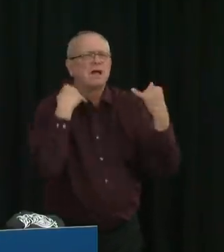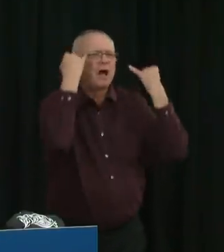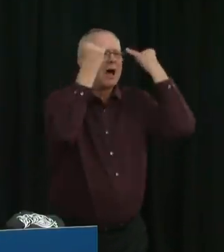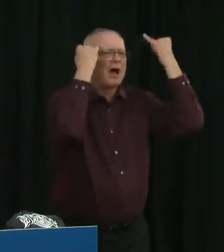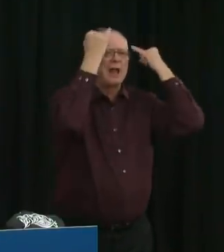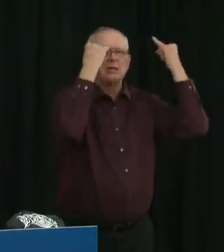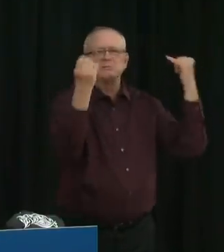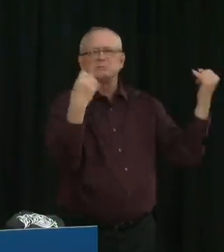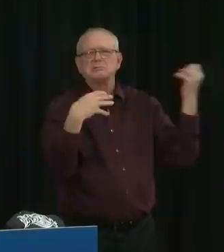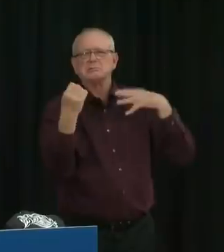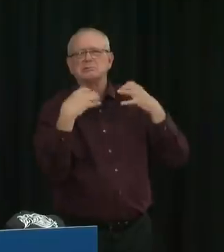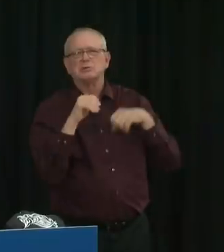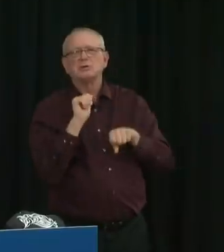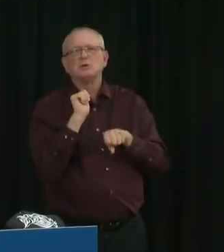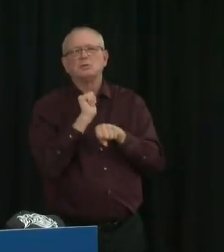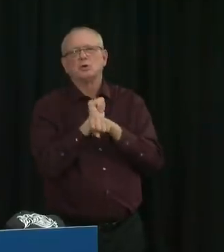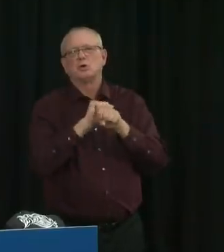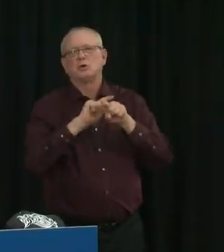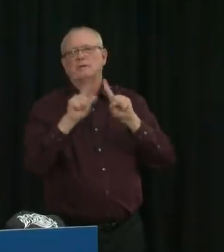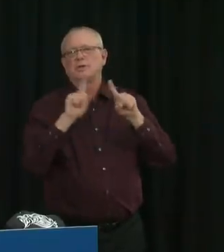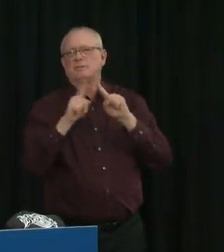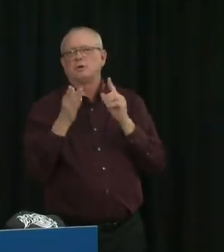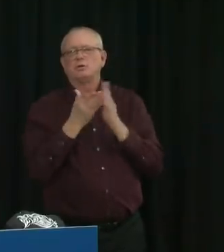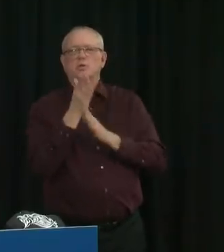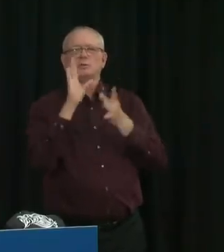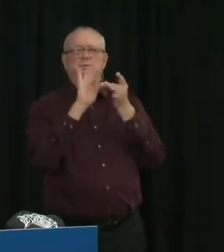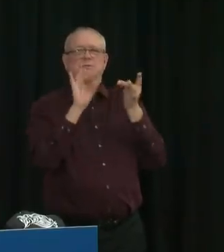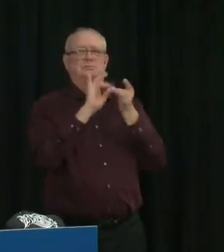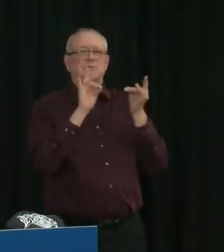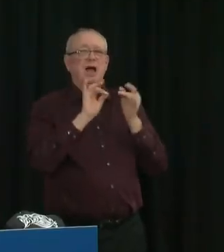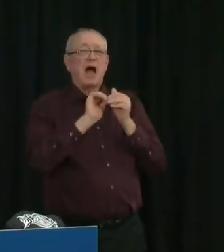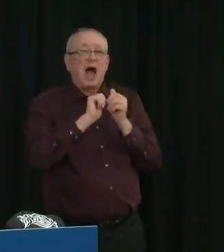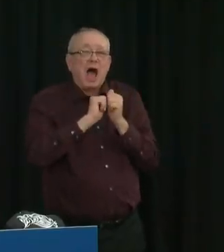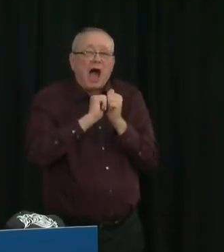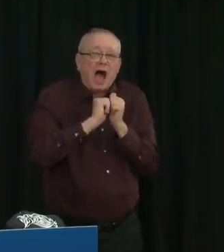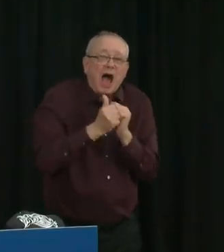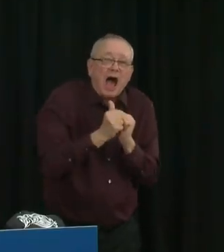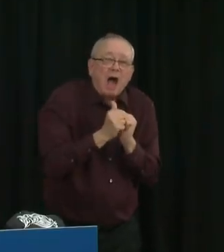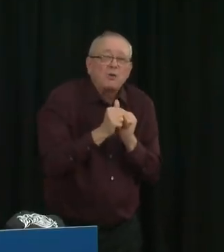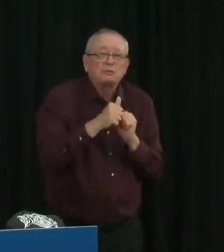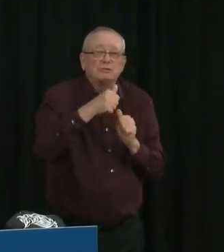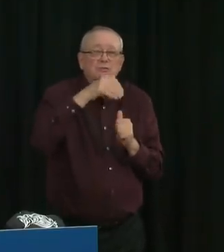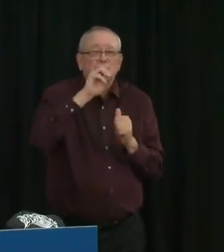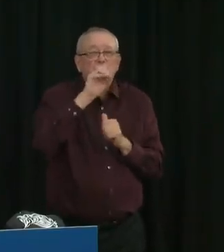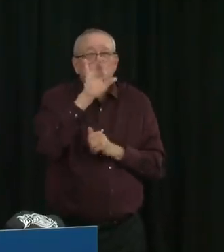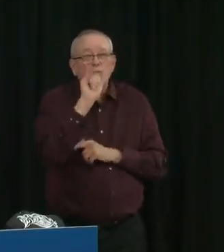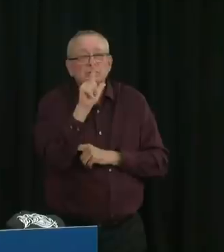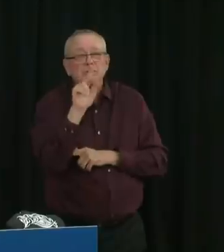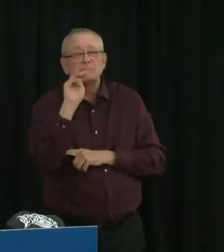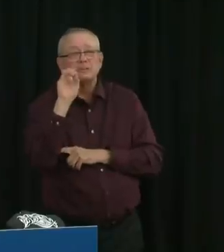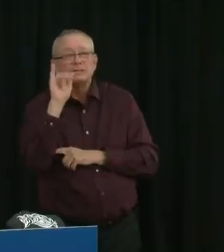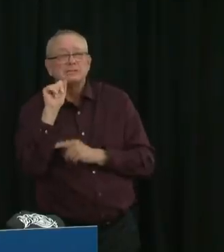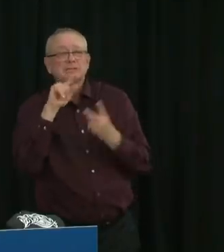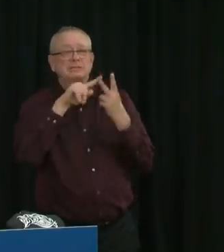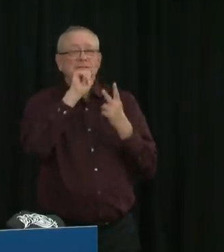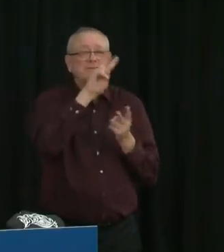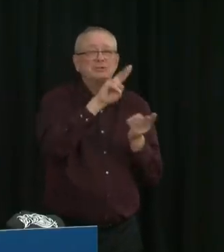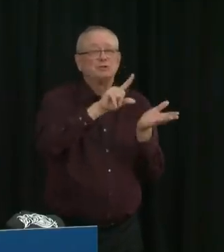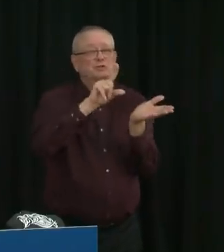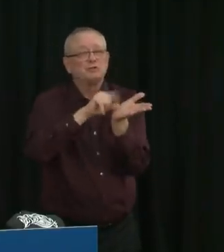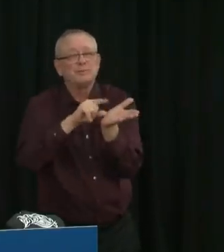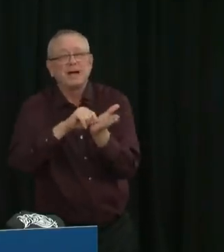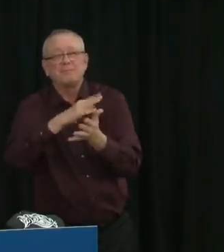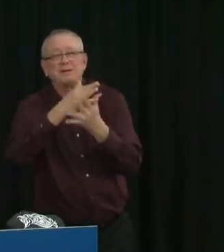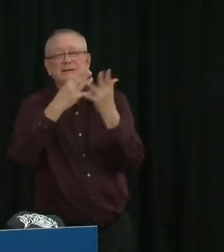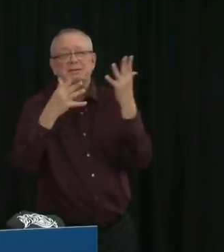what kinds of platforms will be more effective. But unfortunately, there is no single solution. We know across the country there have been many attempts to try to